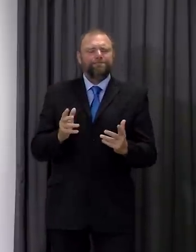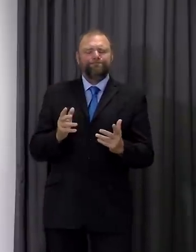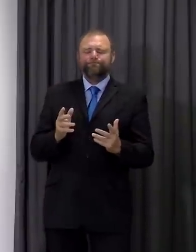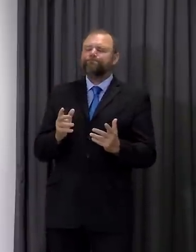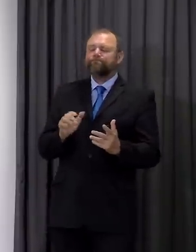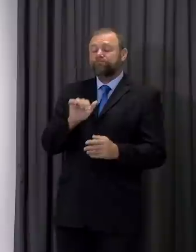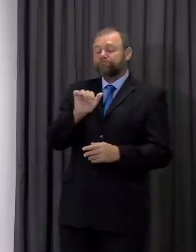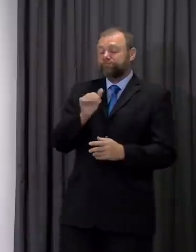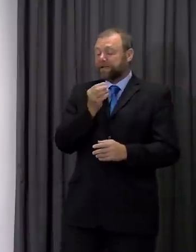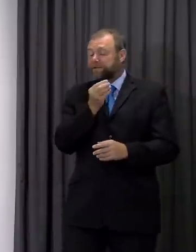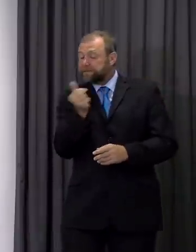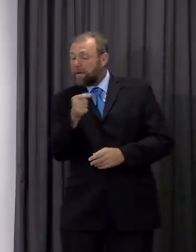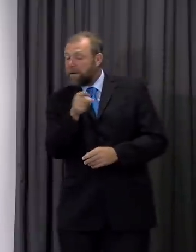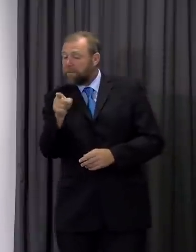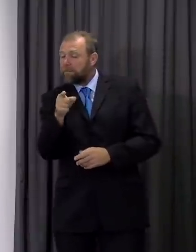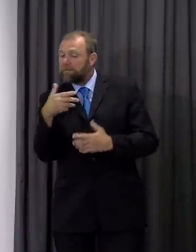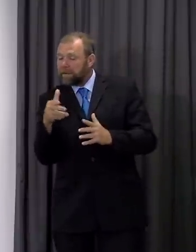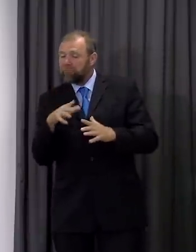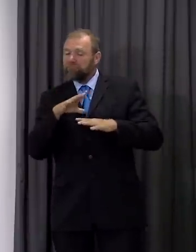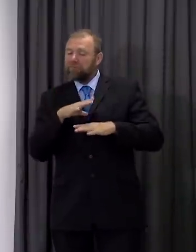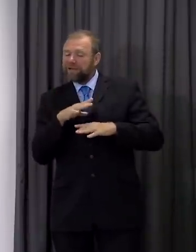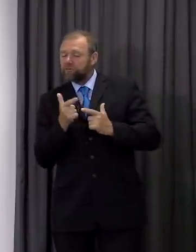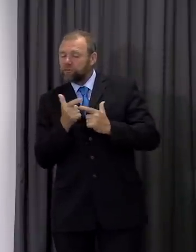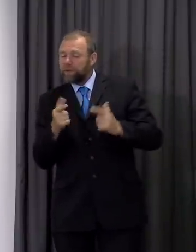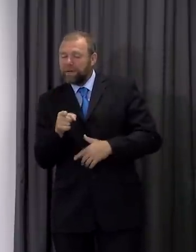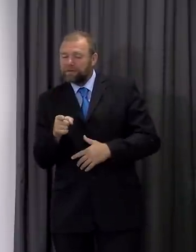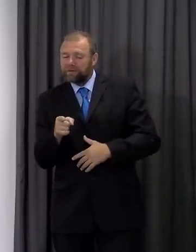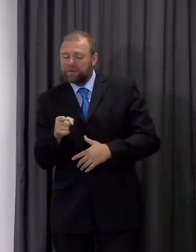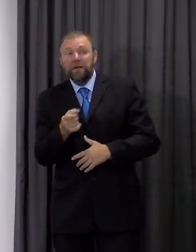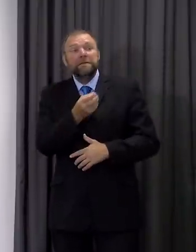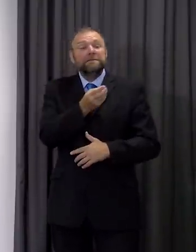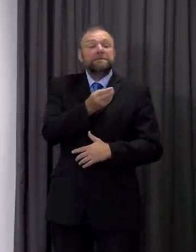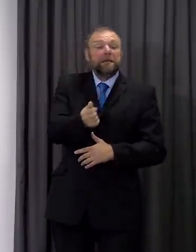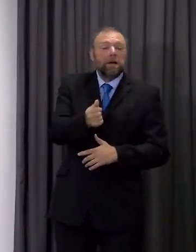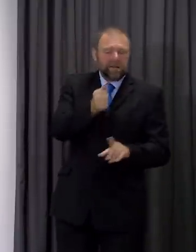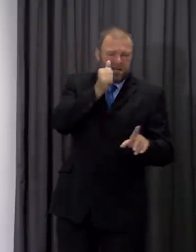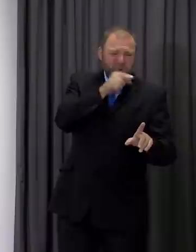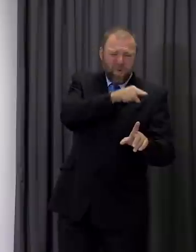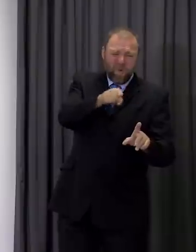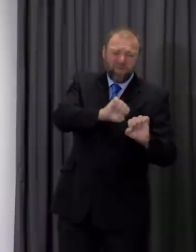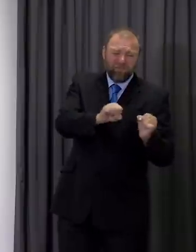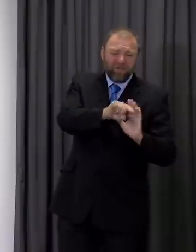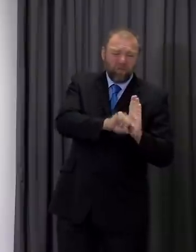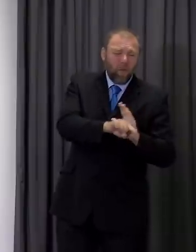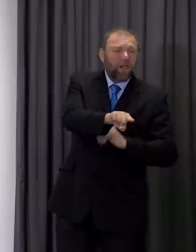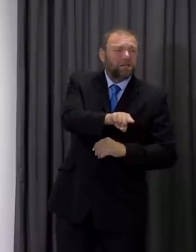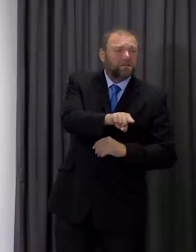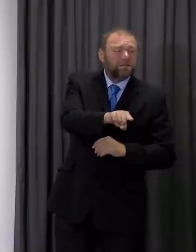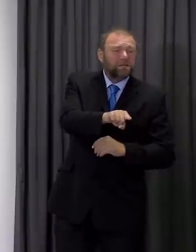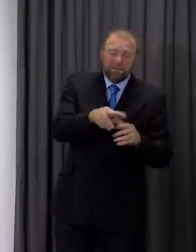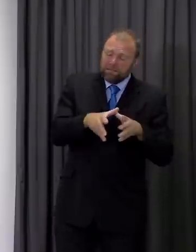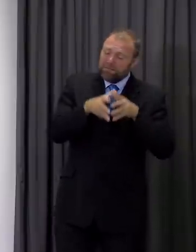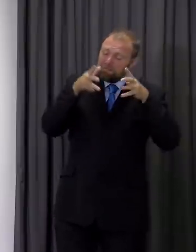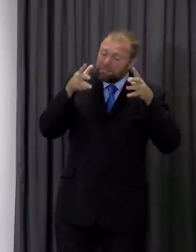relaxing too much, perhaps in small instances where people know that they're breaking the rules and in particular larger social